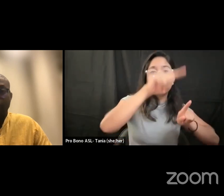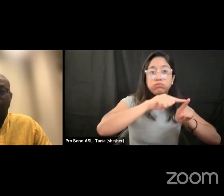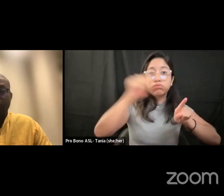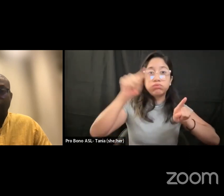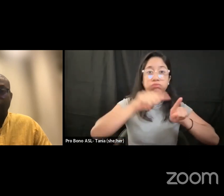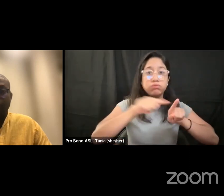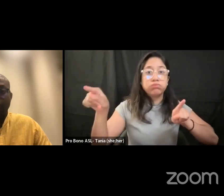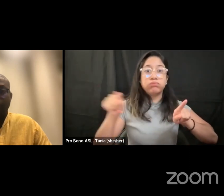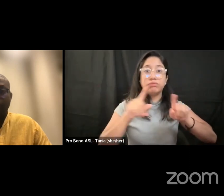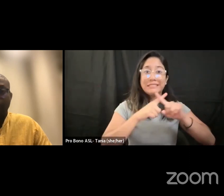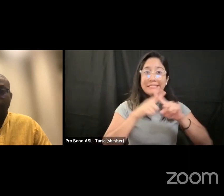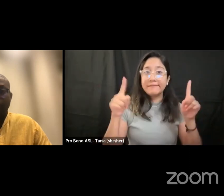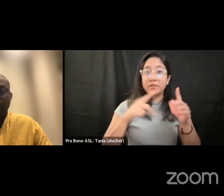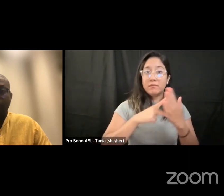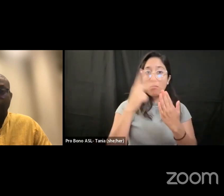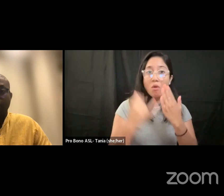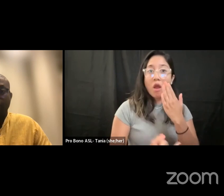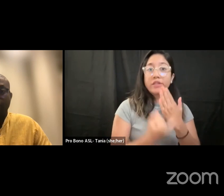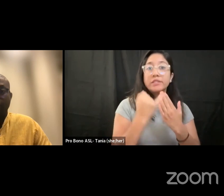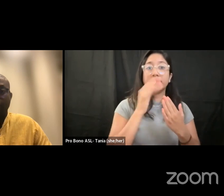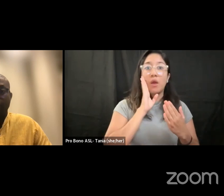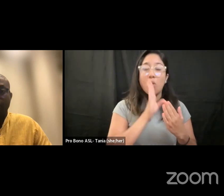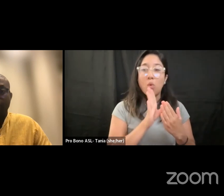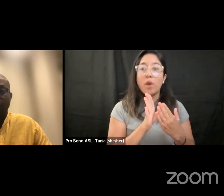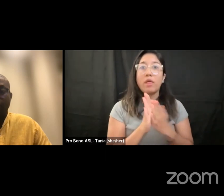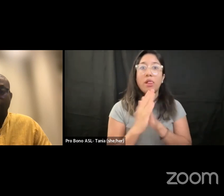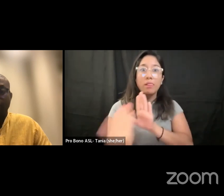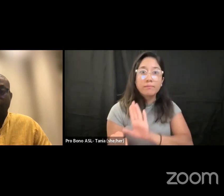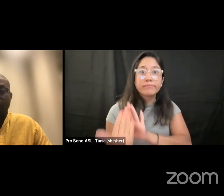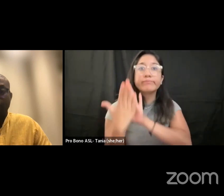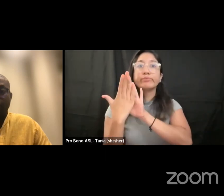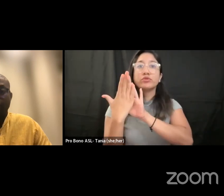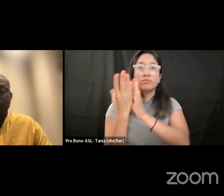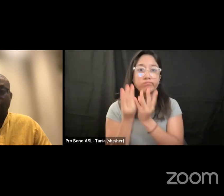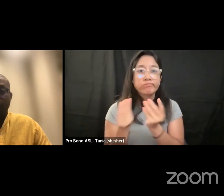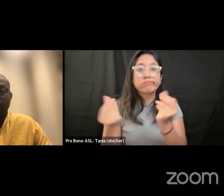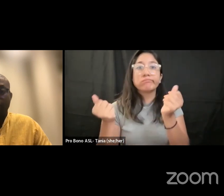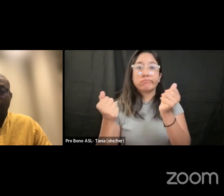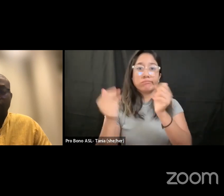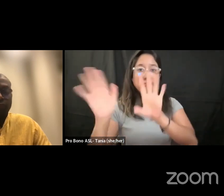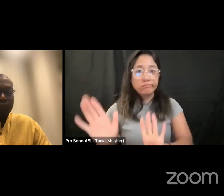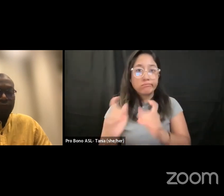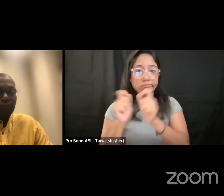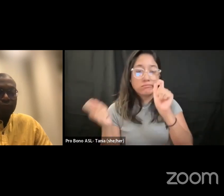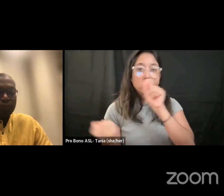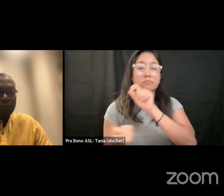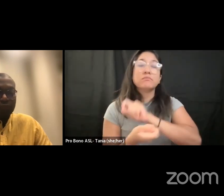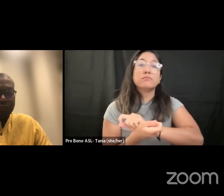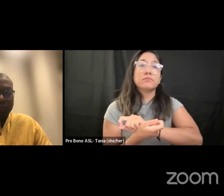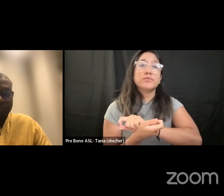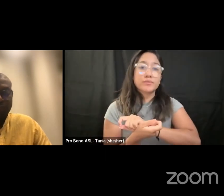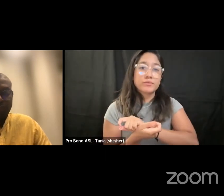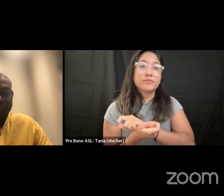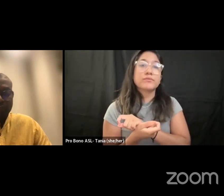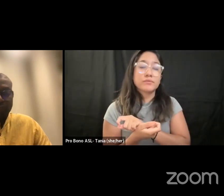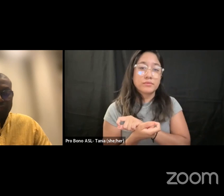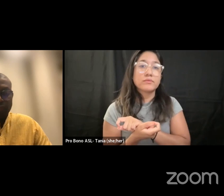projects that attack the issues of climate change i want to see um